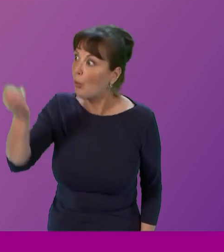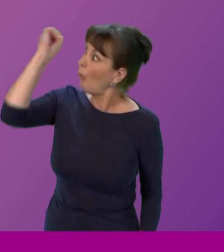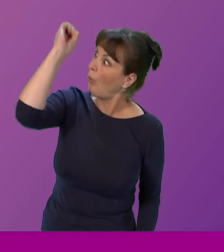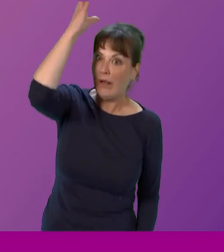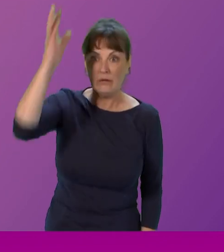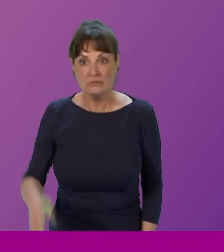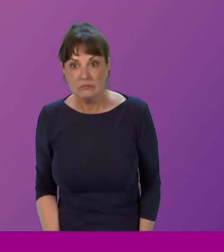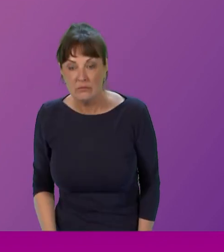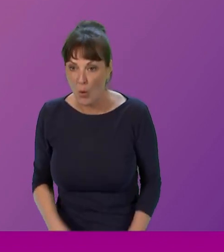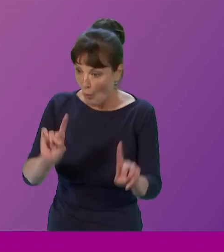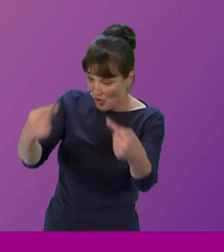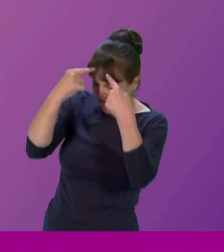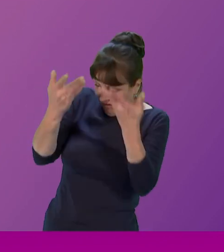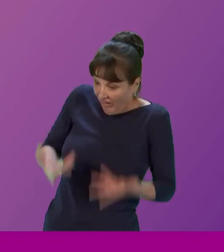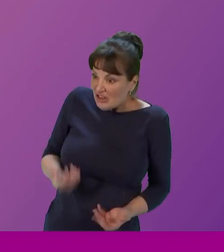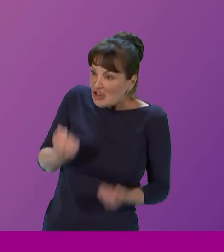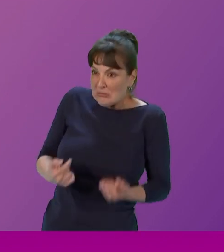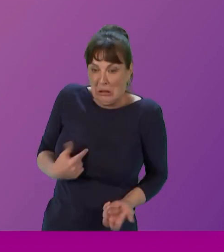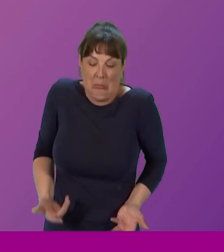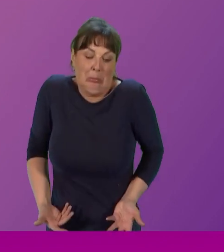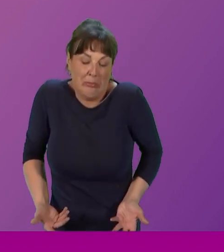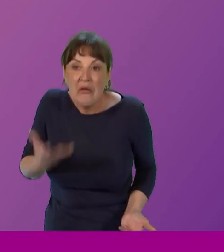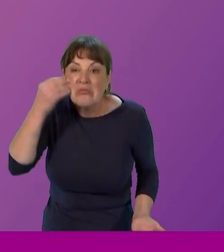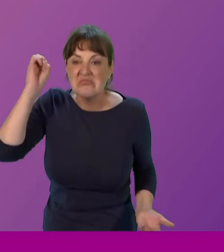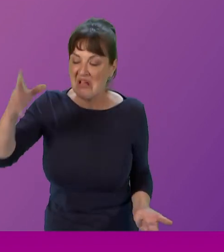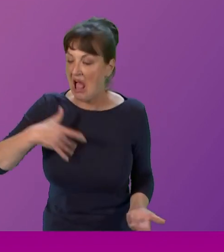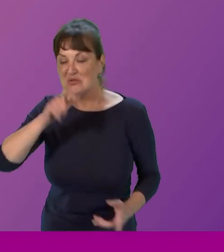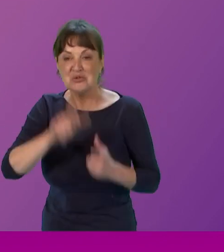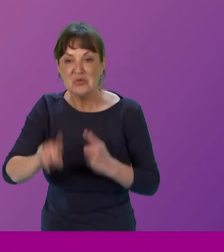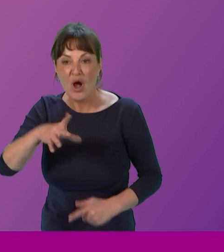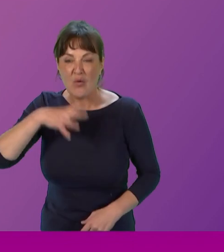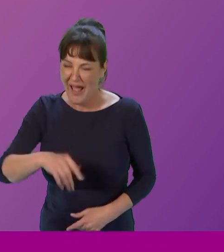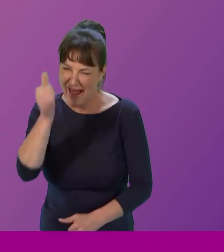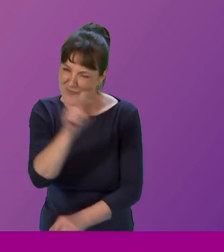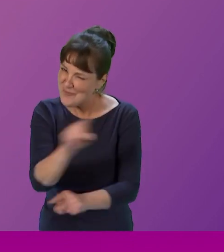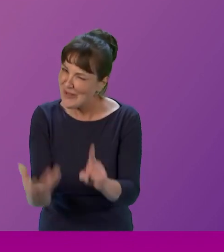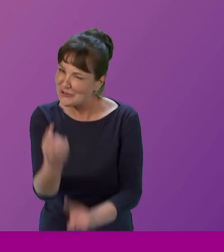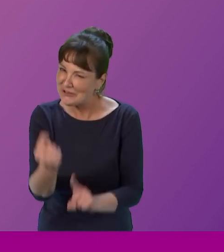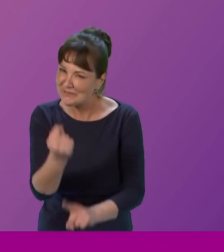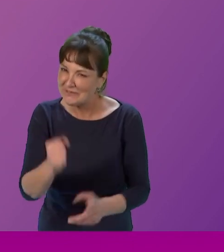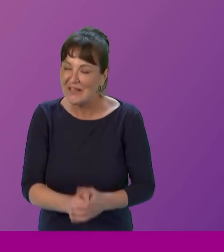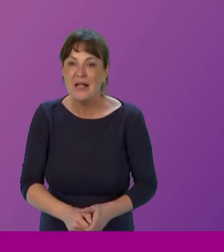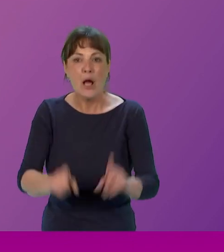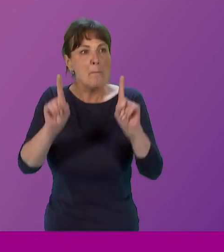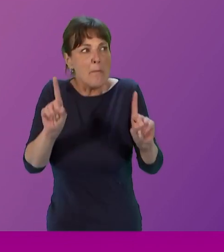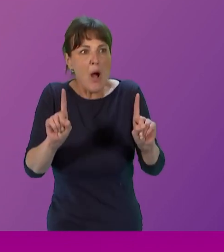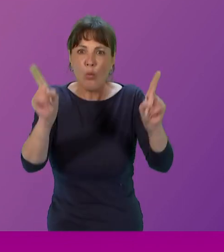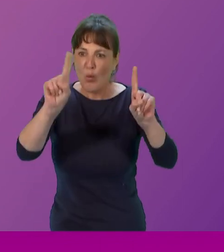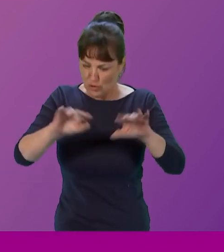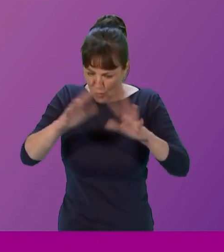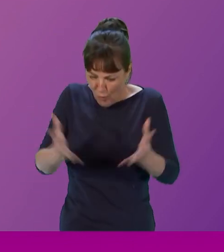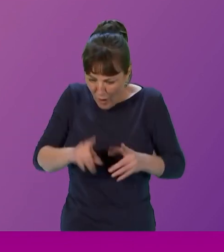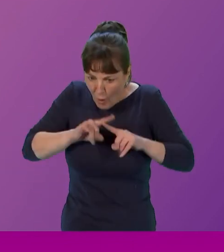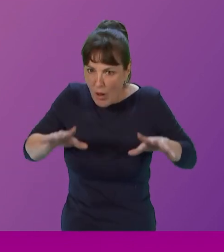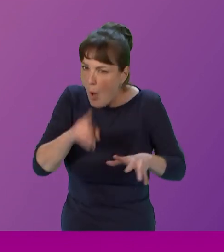So what? I'm going to do what I want in my life. And I know that you will. But then again, what kind of a world is it you're going to go into? What kind of a world are you going to build in that, that